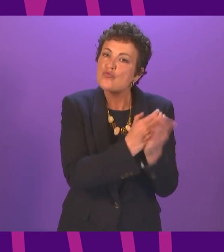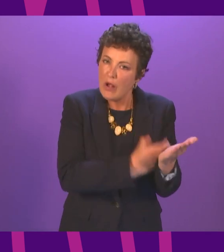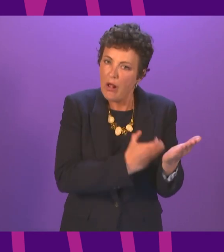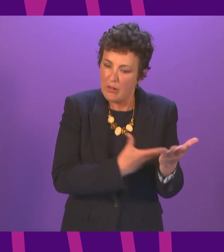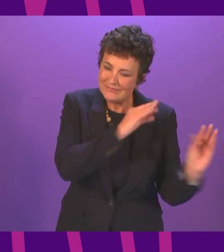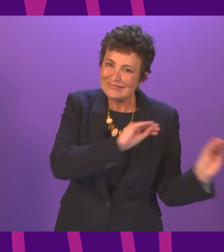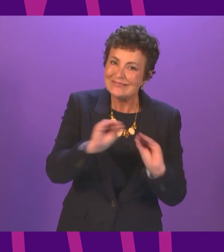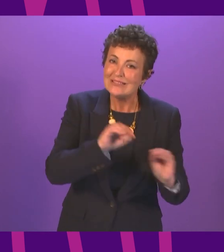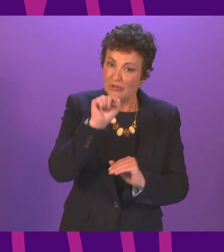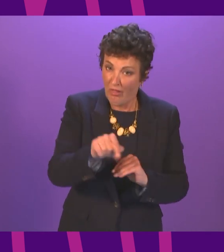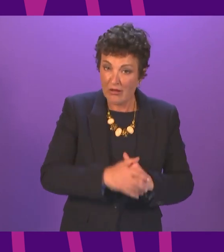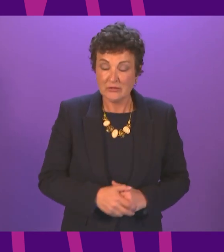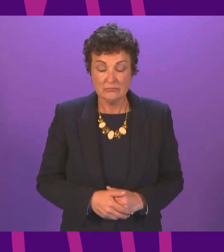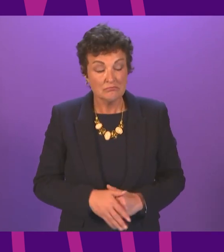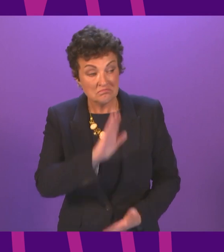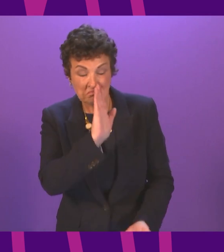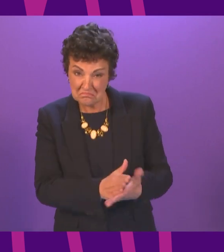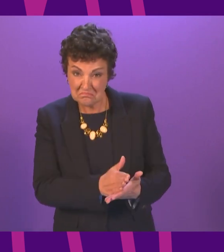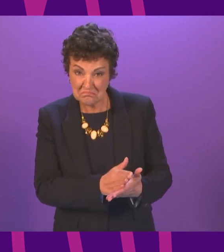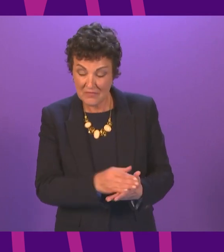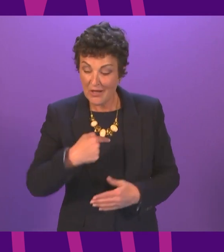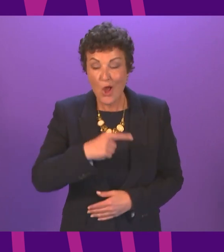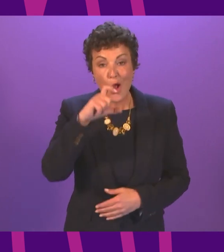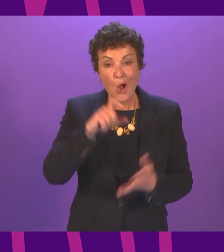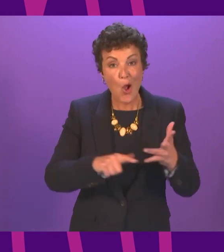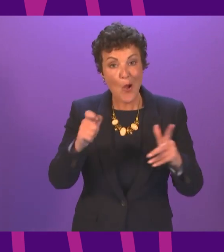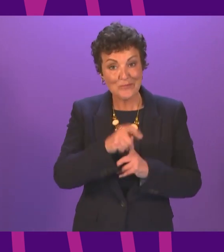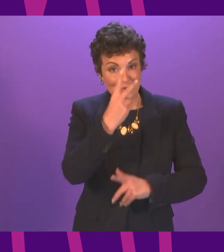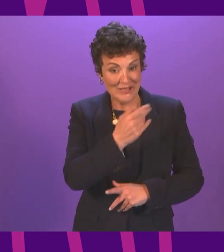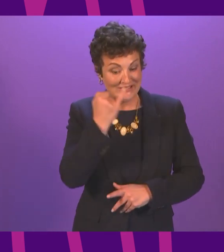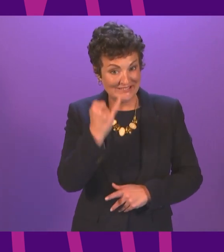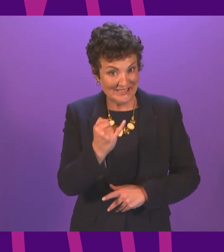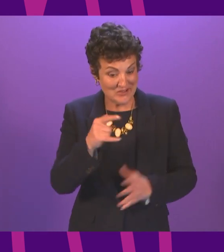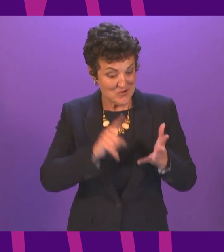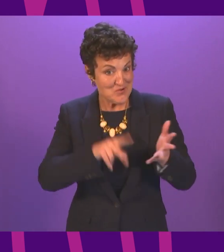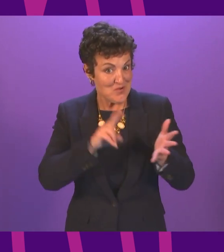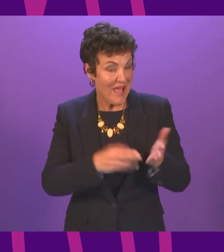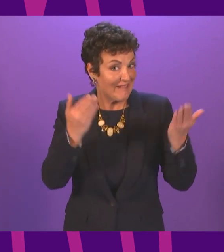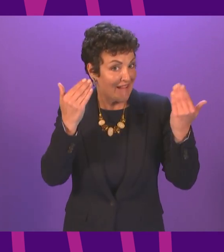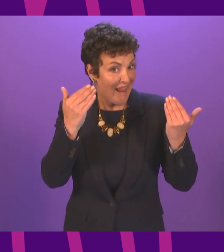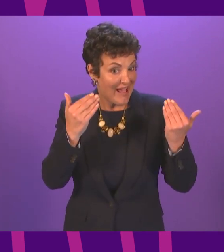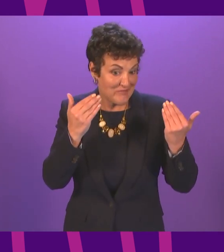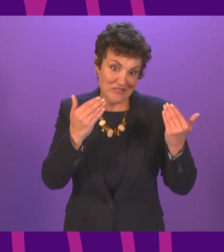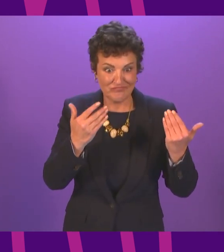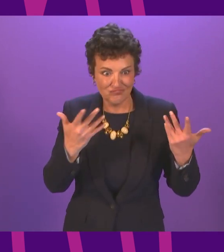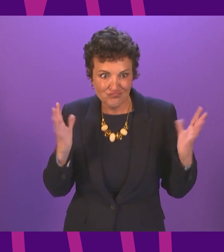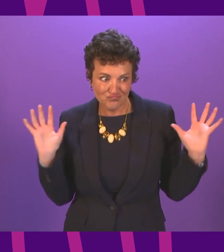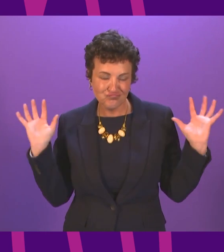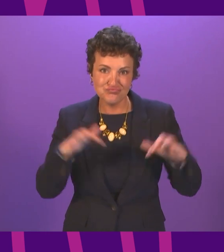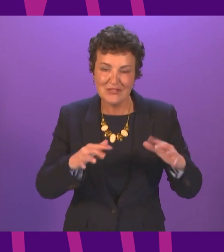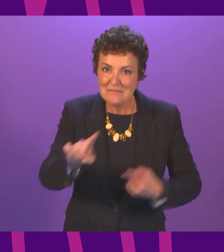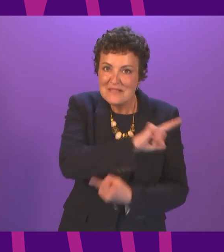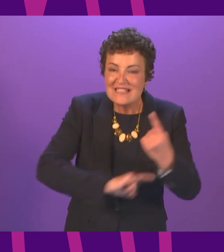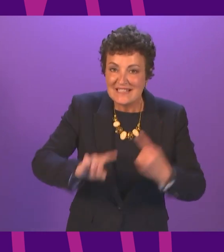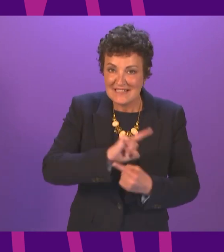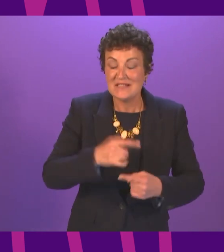We will be put centre stage as a country as we play host to COP26, the UN Climate Summit in November. Last week, the First Minister appointed a